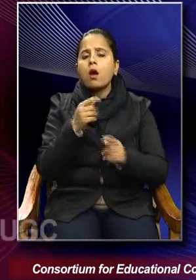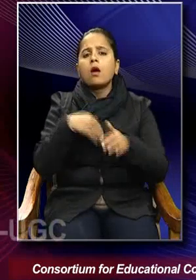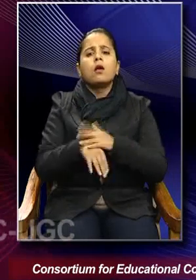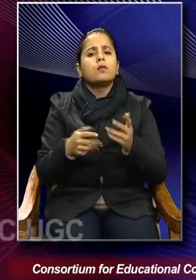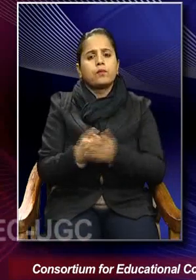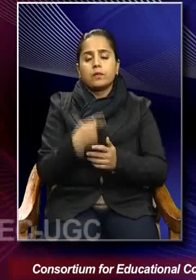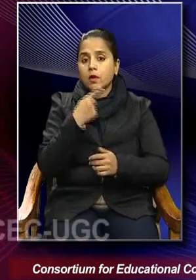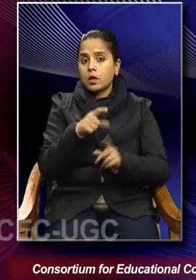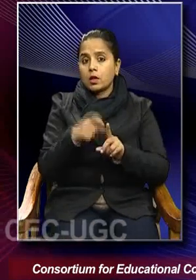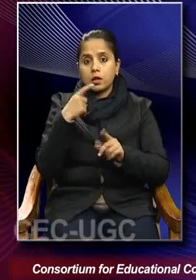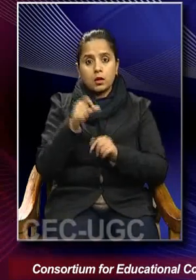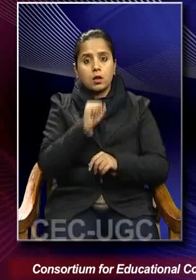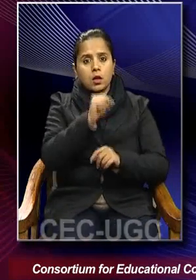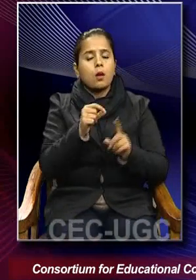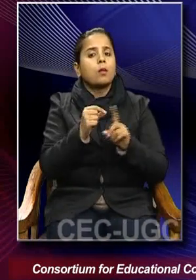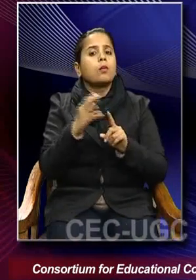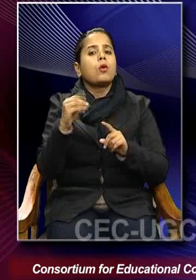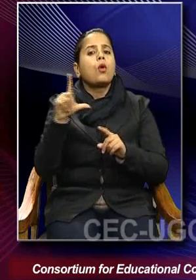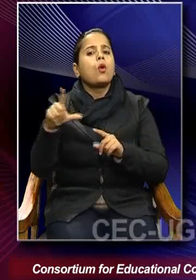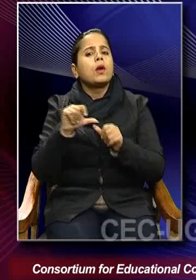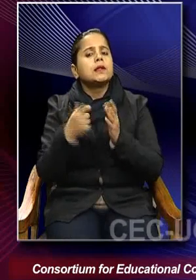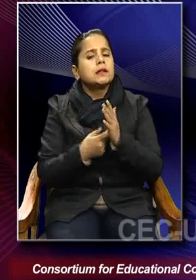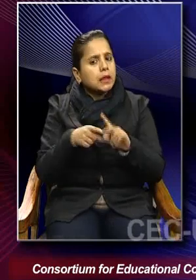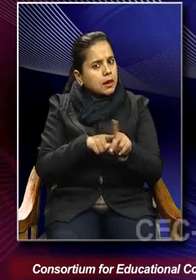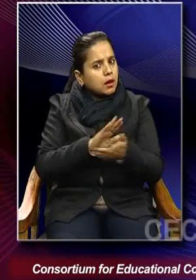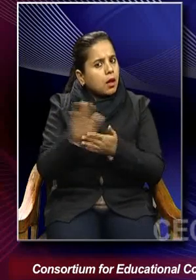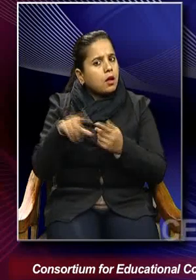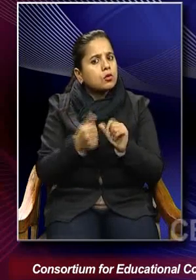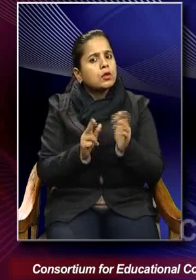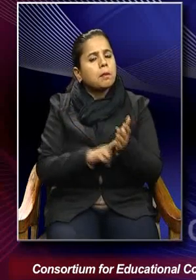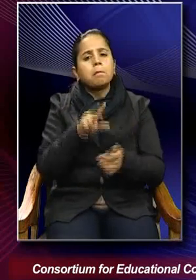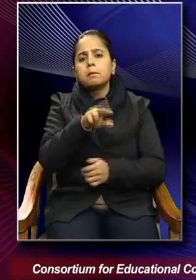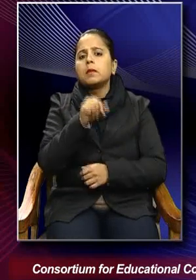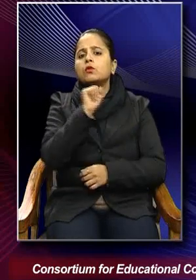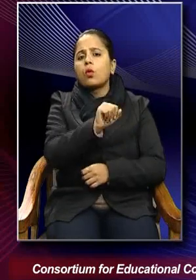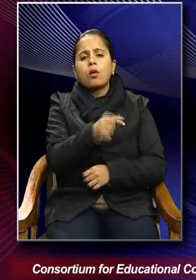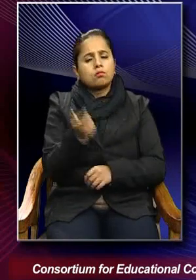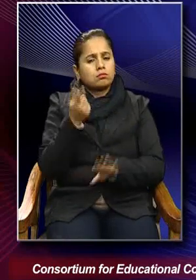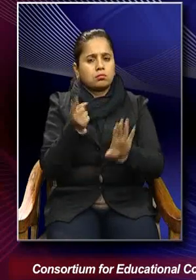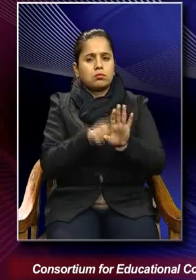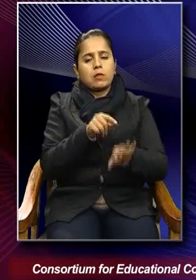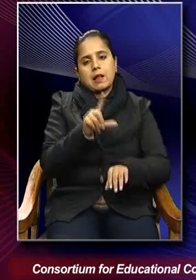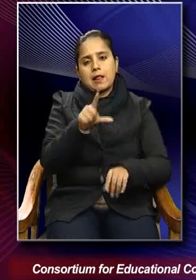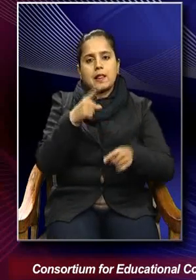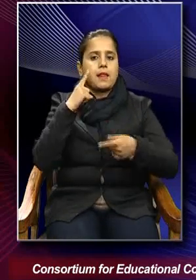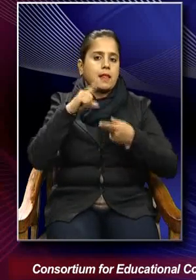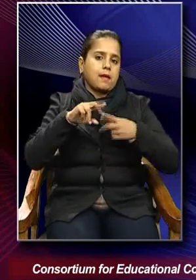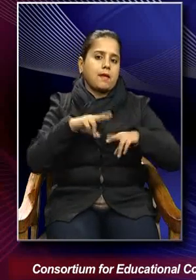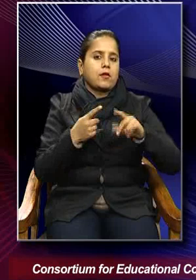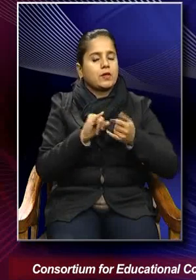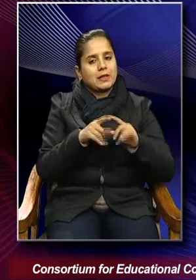when we say dictatorships of the proletariat, the obvious connotation here is that of, uh, leftist countries, uh,